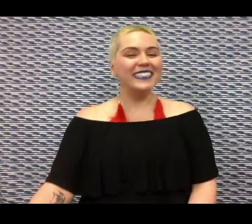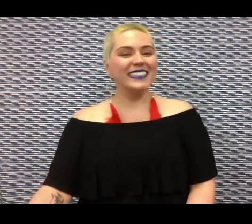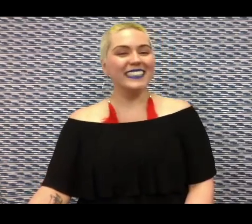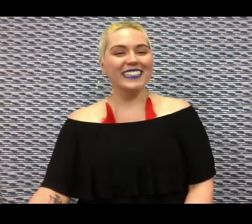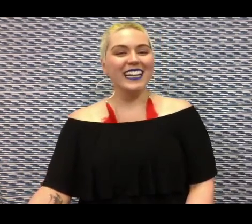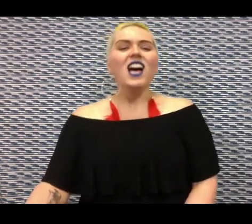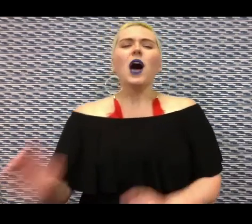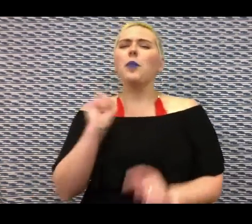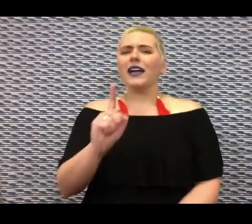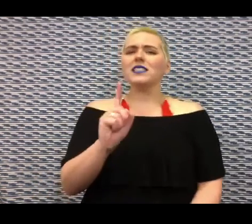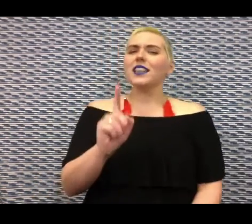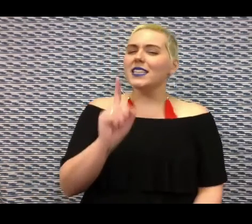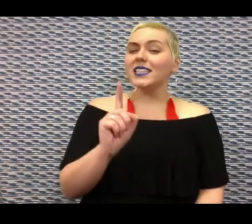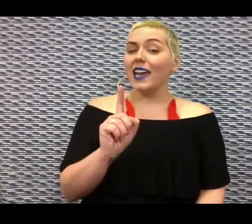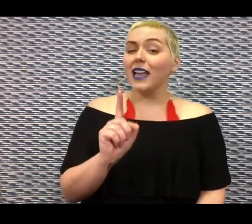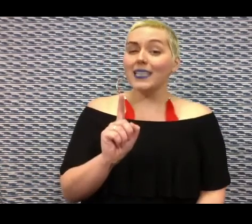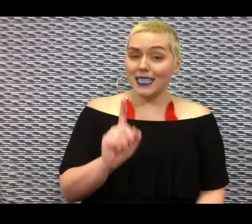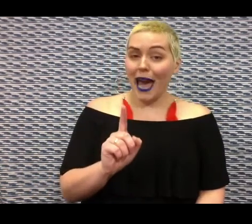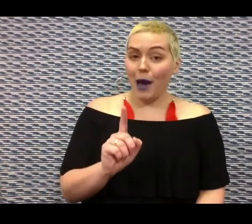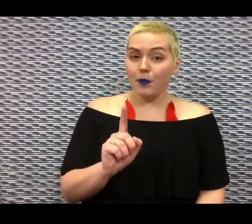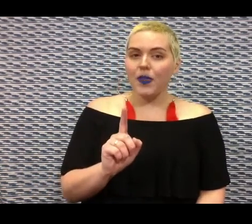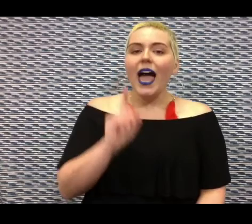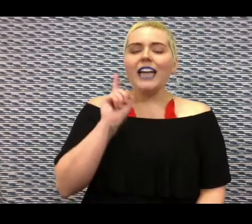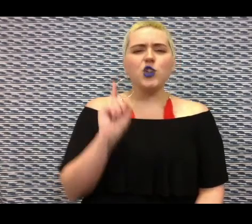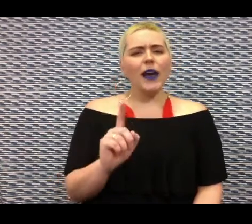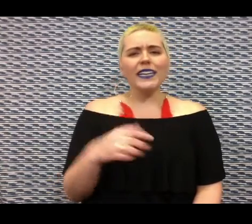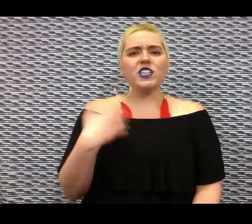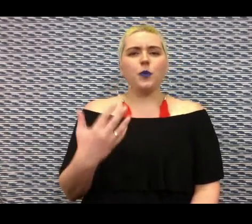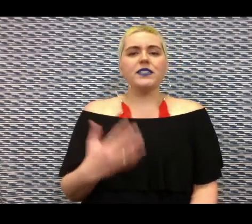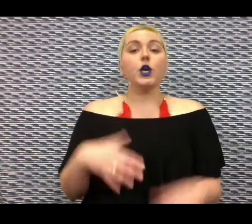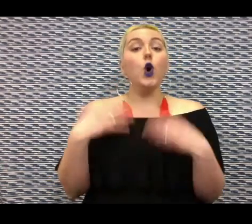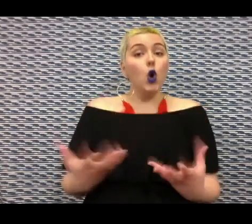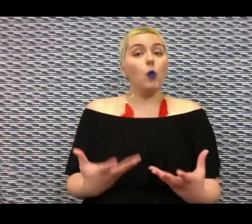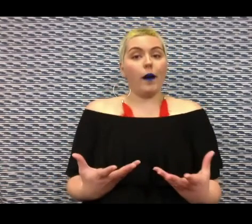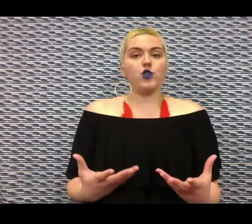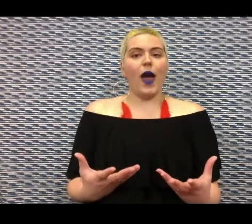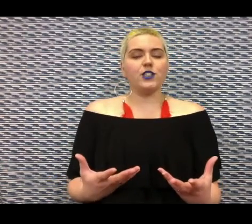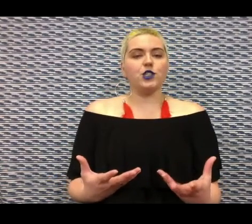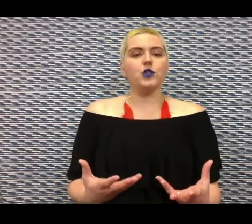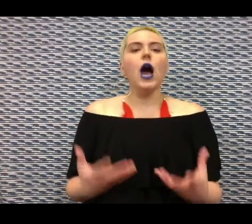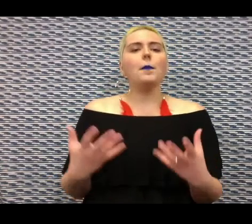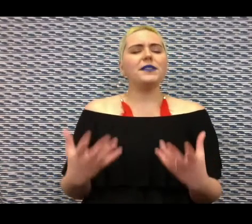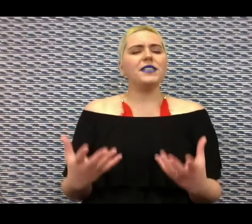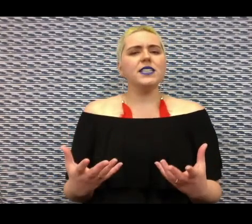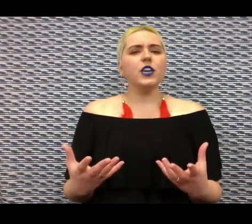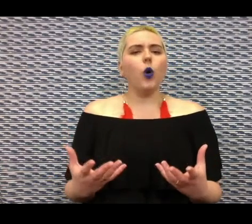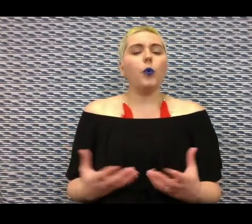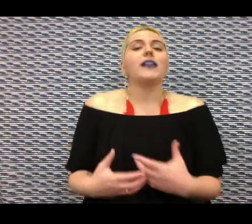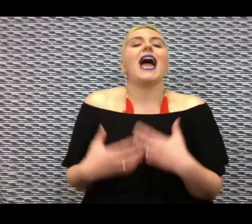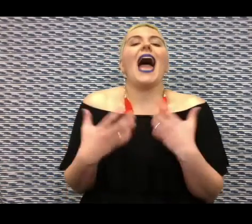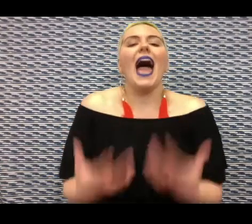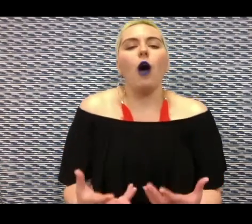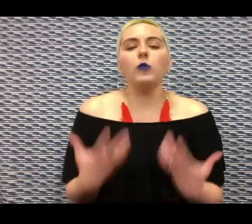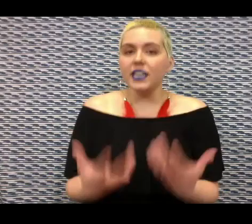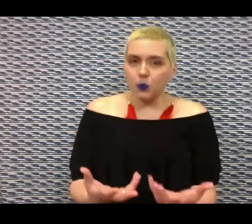to. But this scale has a gap. It's great at expressing who we're attracted to but doesn't incorporate